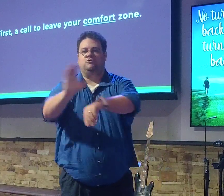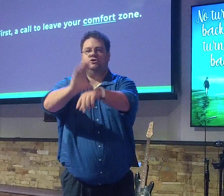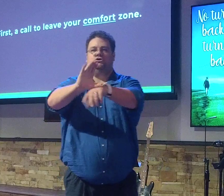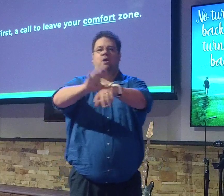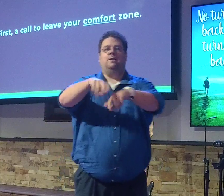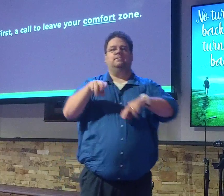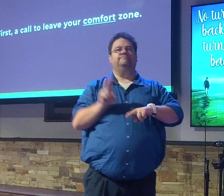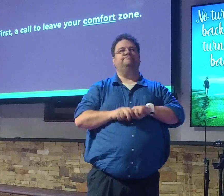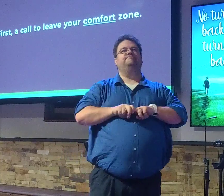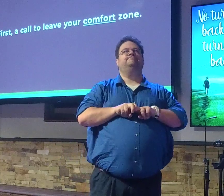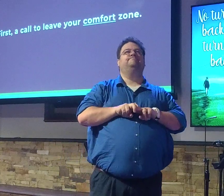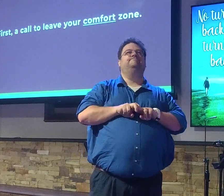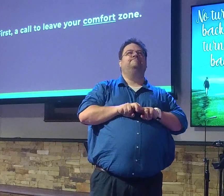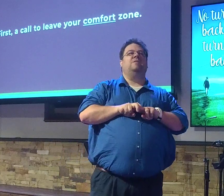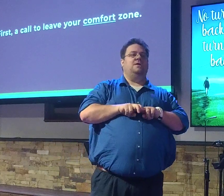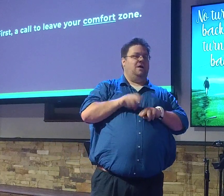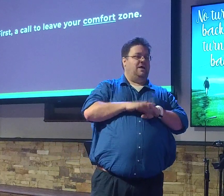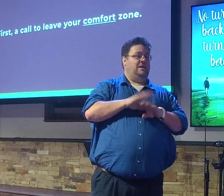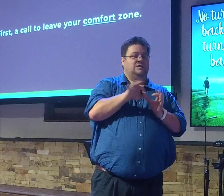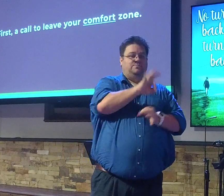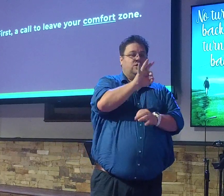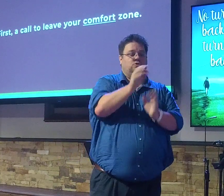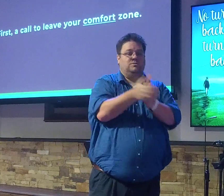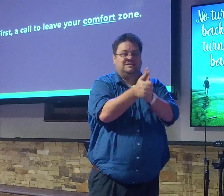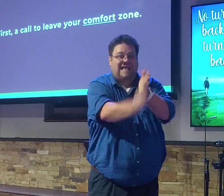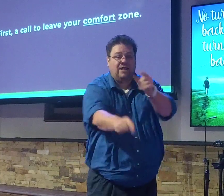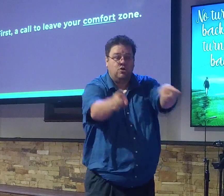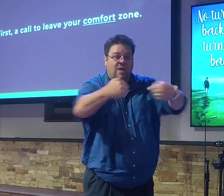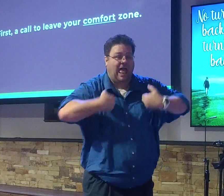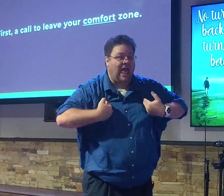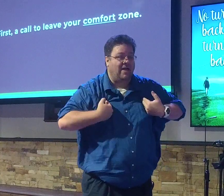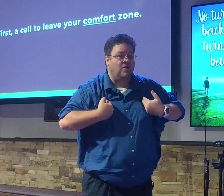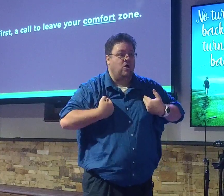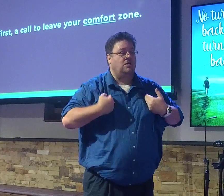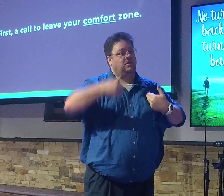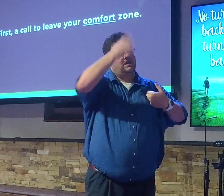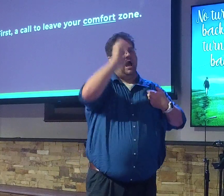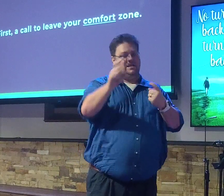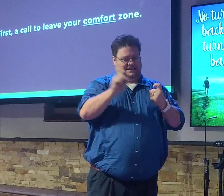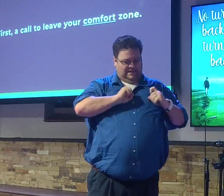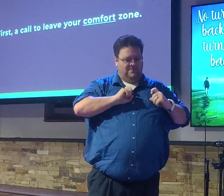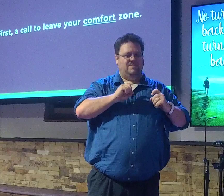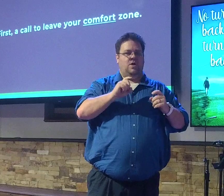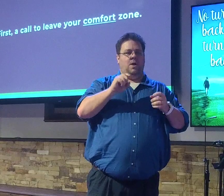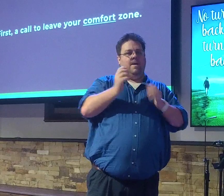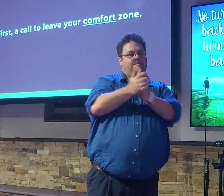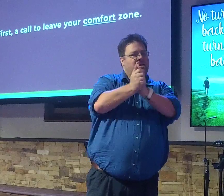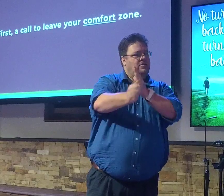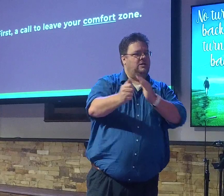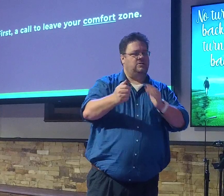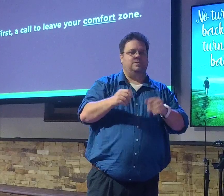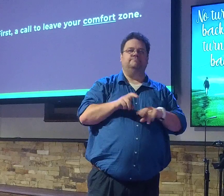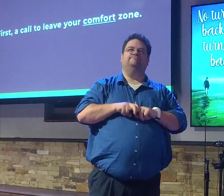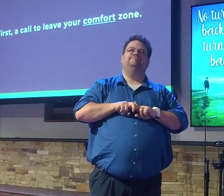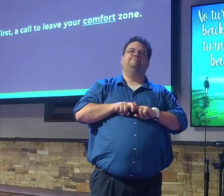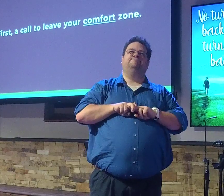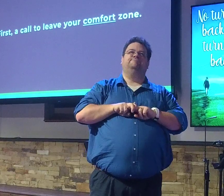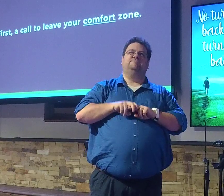on spiritual gifts. You've been sitting on God-given abilities that God gave you for a long time. You know, maybe it's